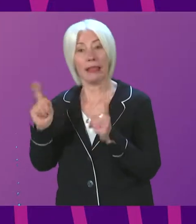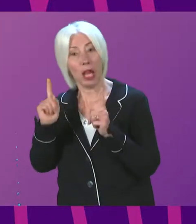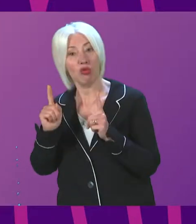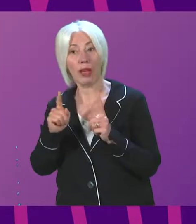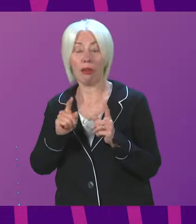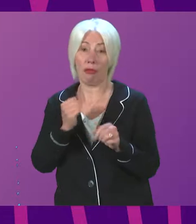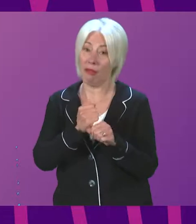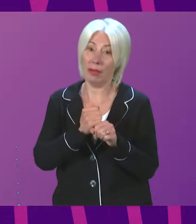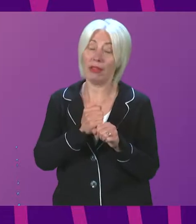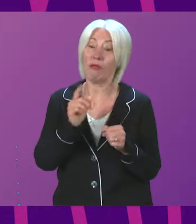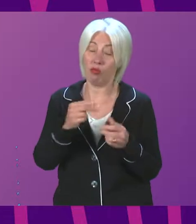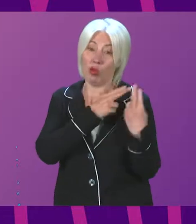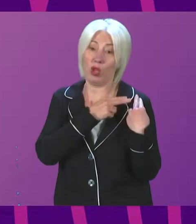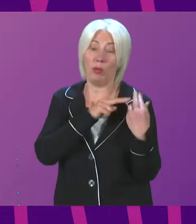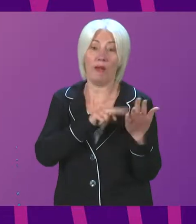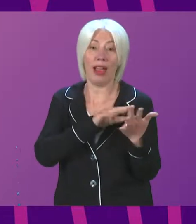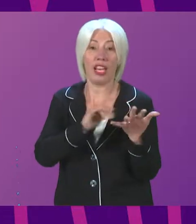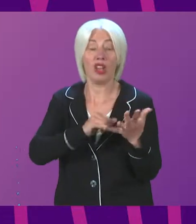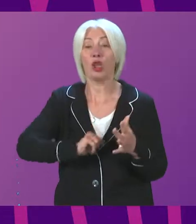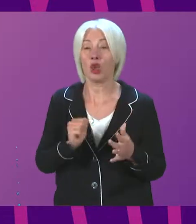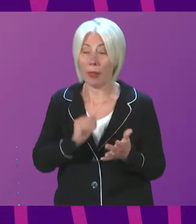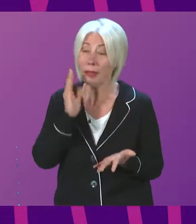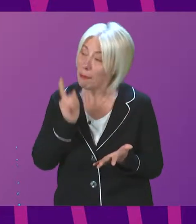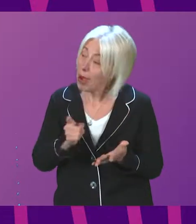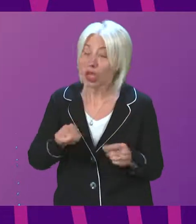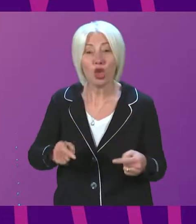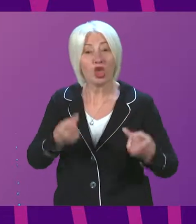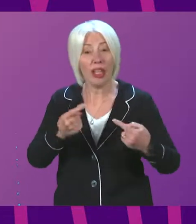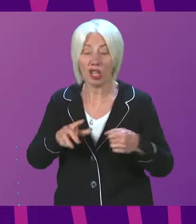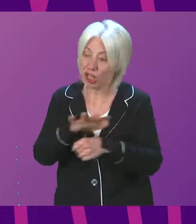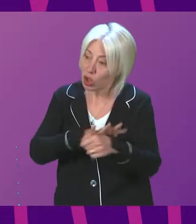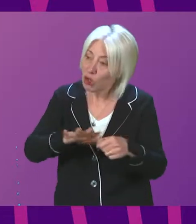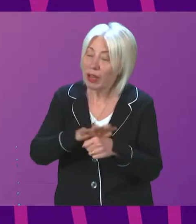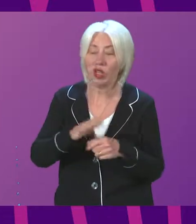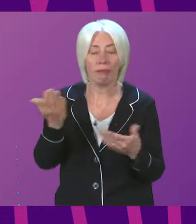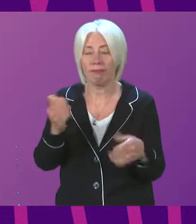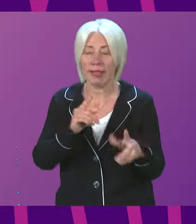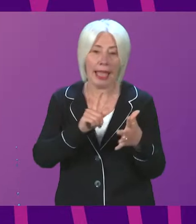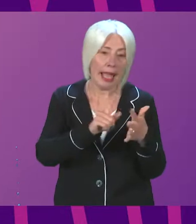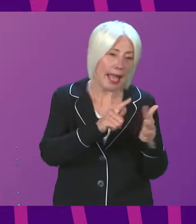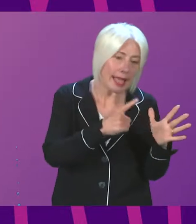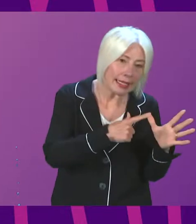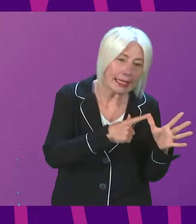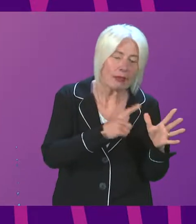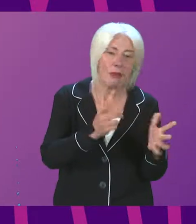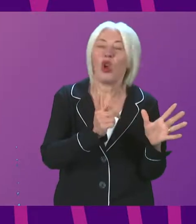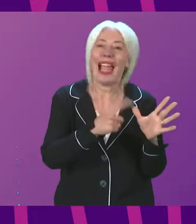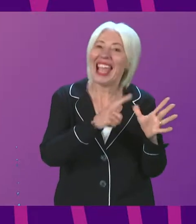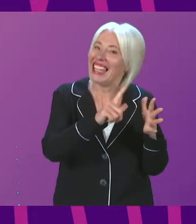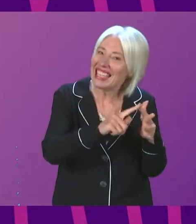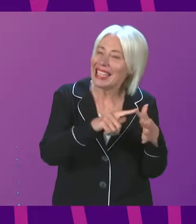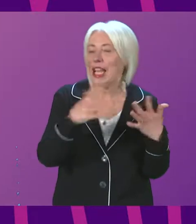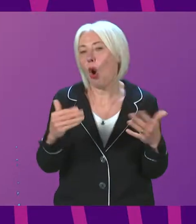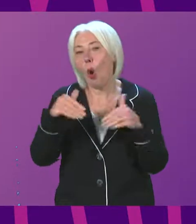Scotland, it is the case that in very challenging circumstances, whether we look at A&E or waiting times more